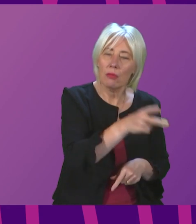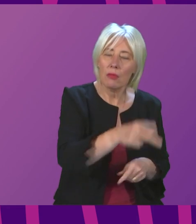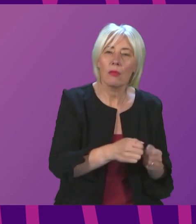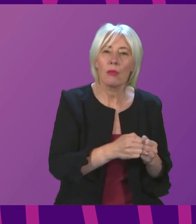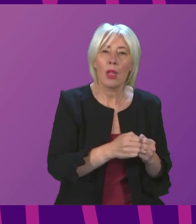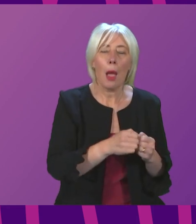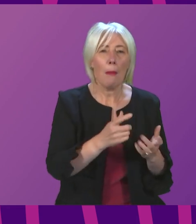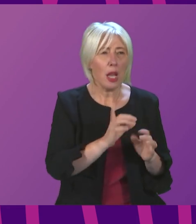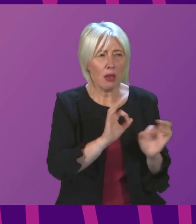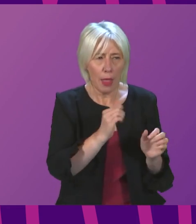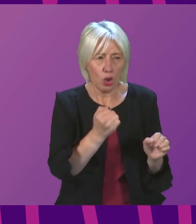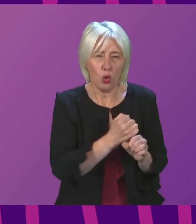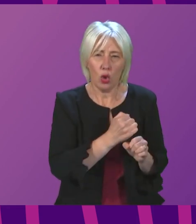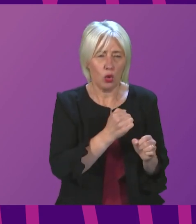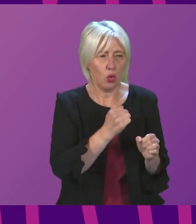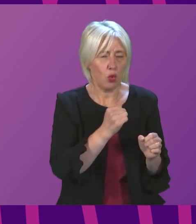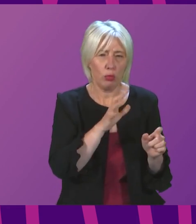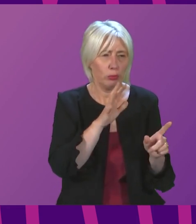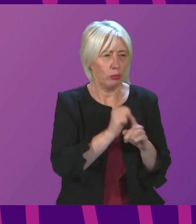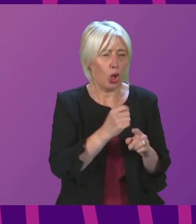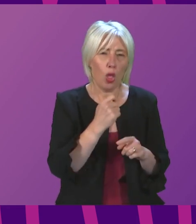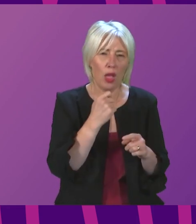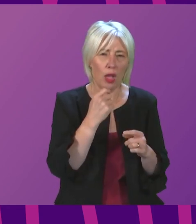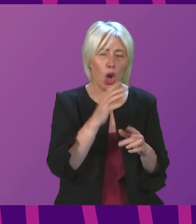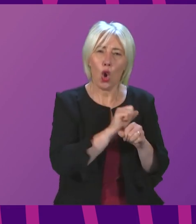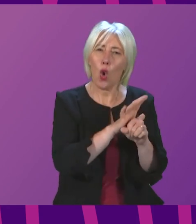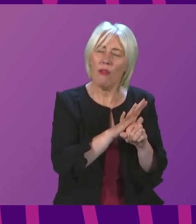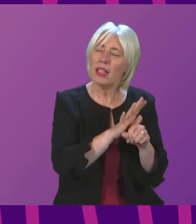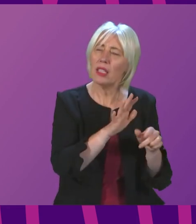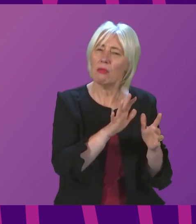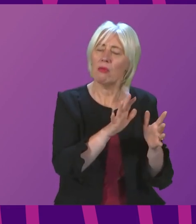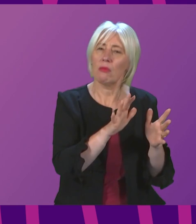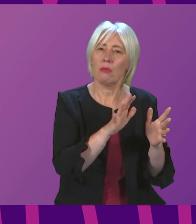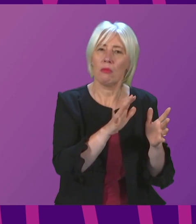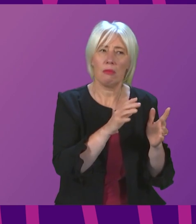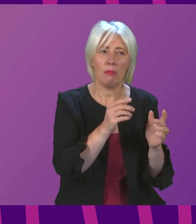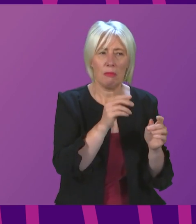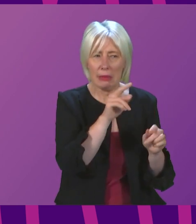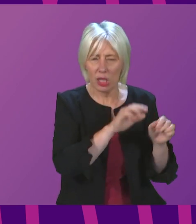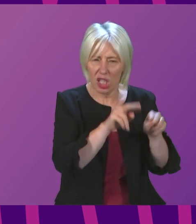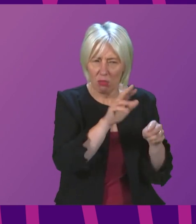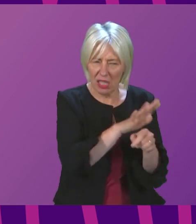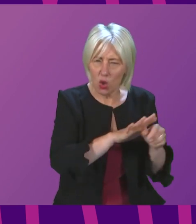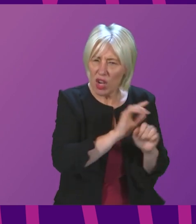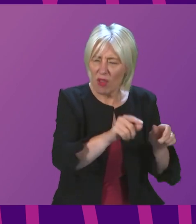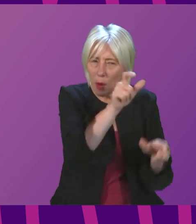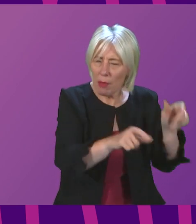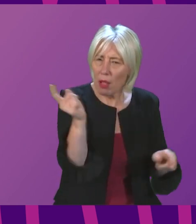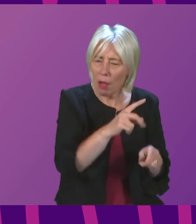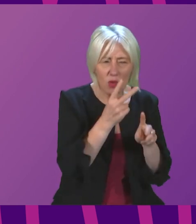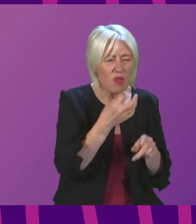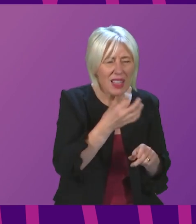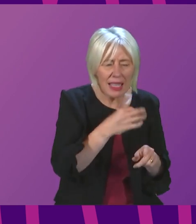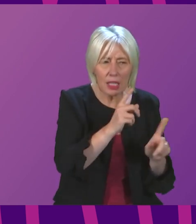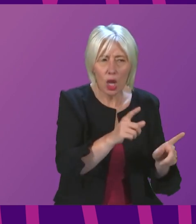status of visitors and this confused situation is causing a lot of upset to my constituents and across Ayrshire. What steps will the First Minister